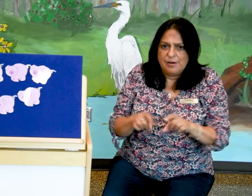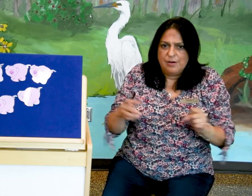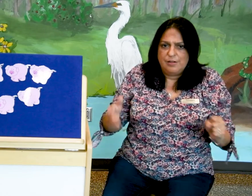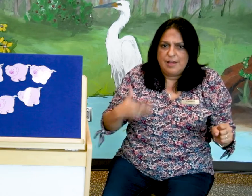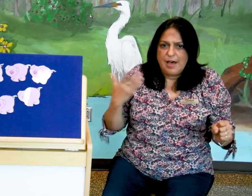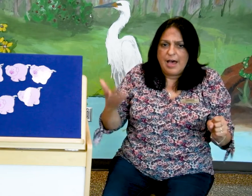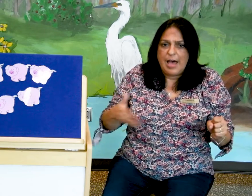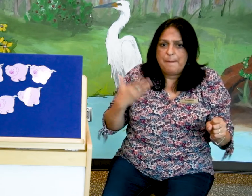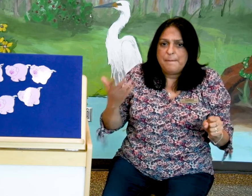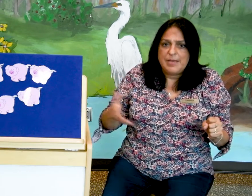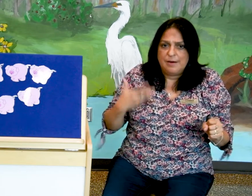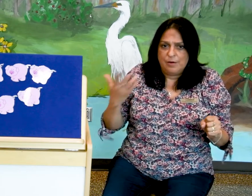the happier